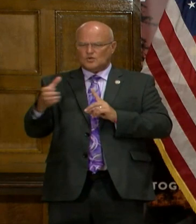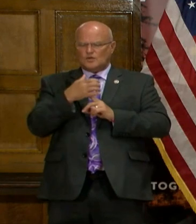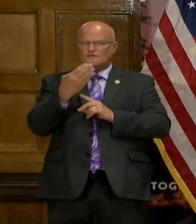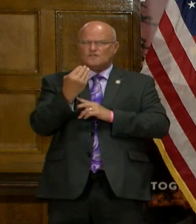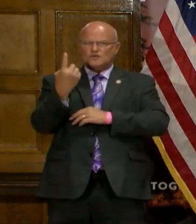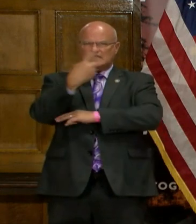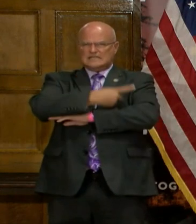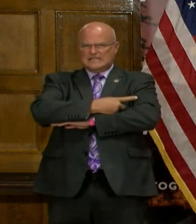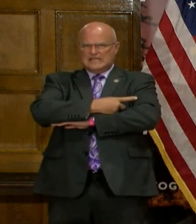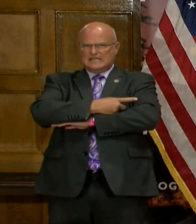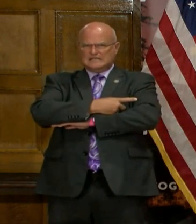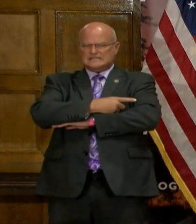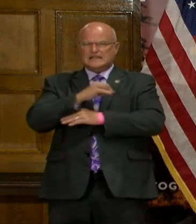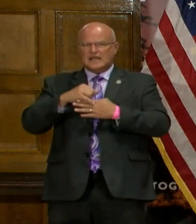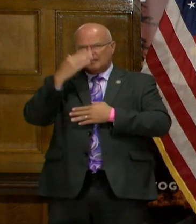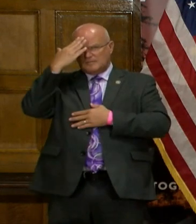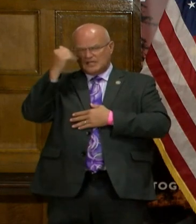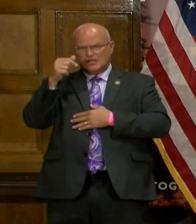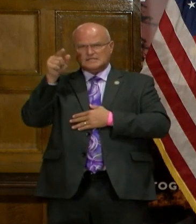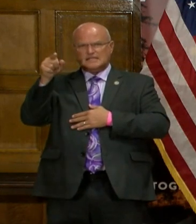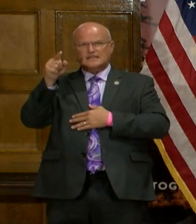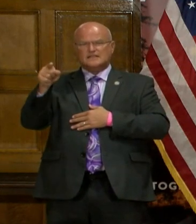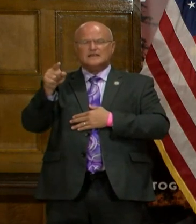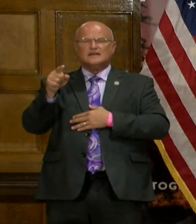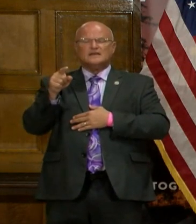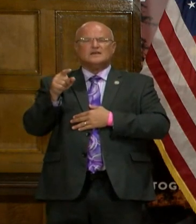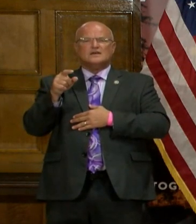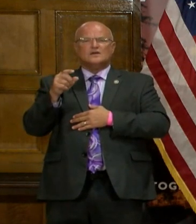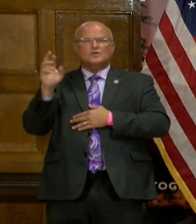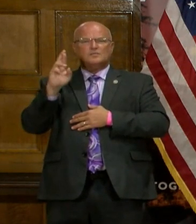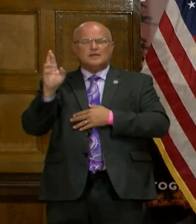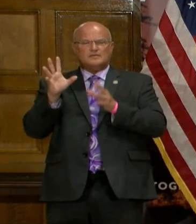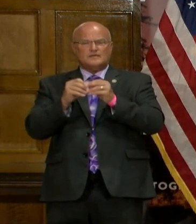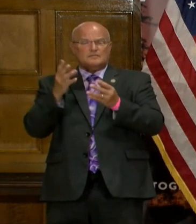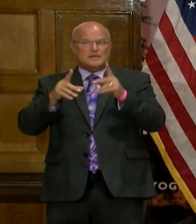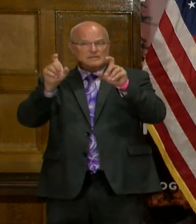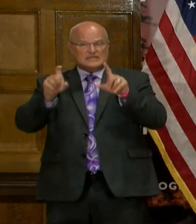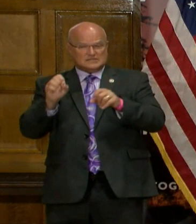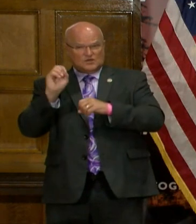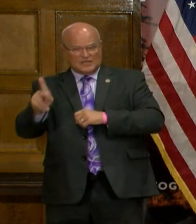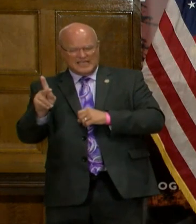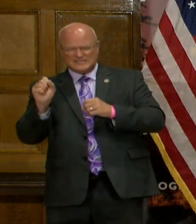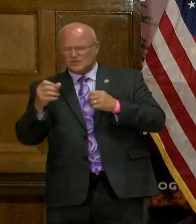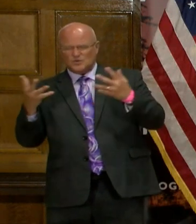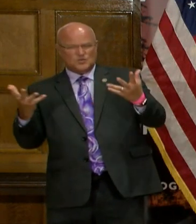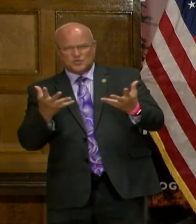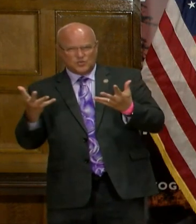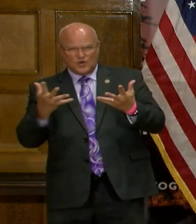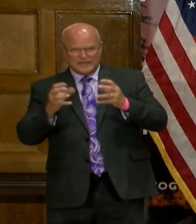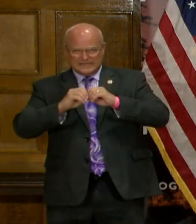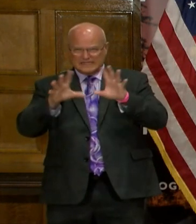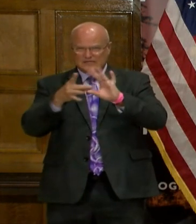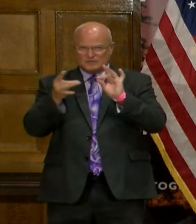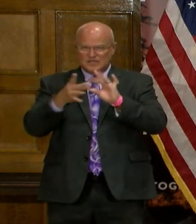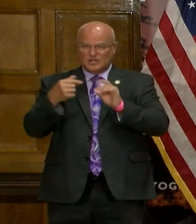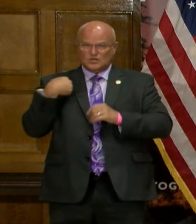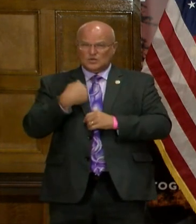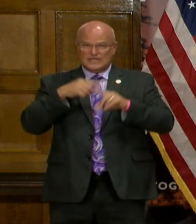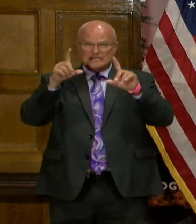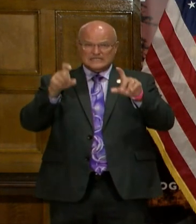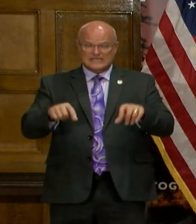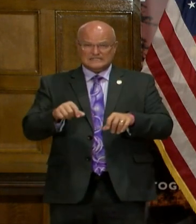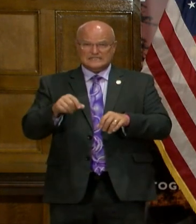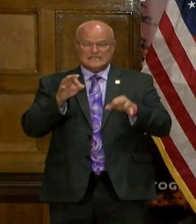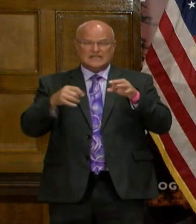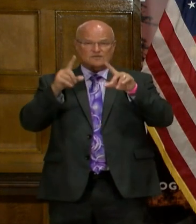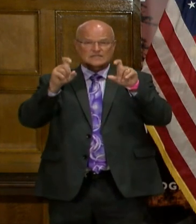and you just implied that because at the RNC they may have been tested, that it's okay. So what is the clear message here? Do we get tested?